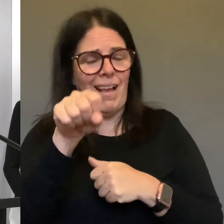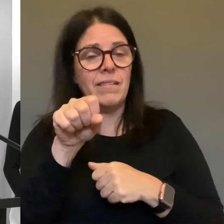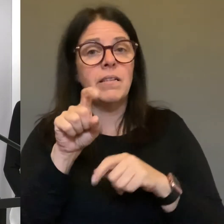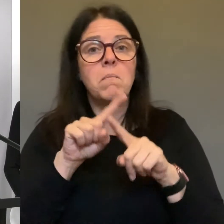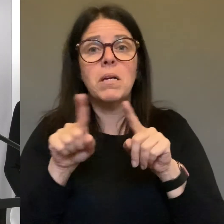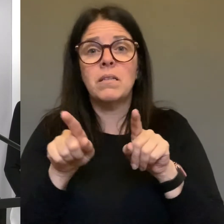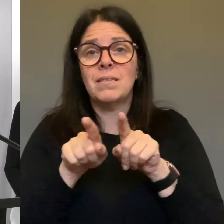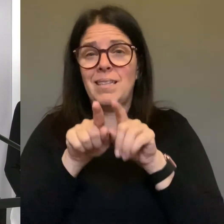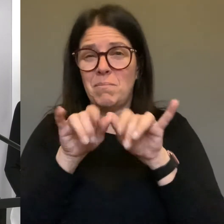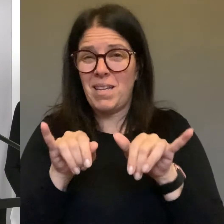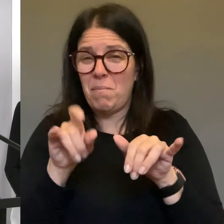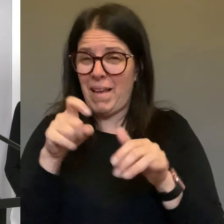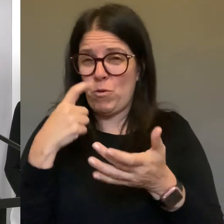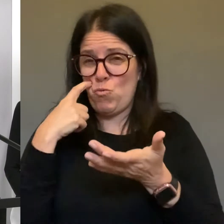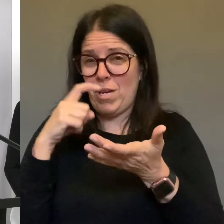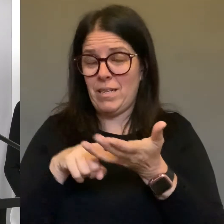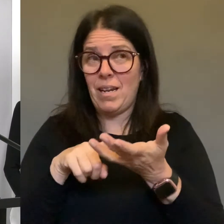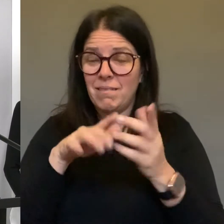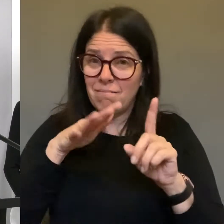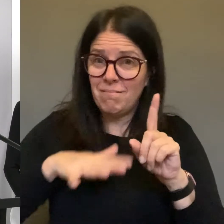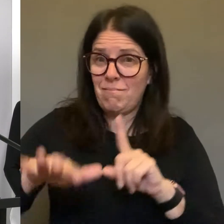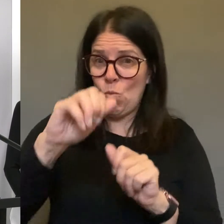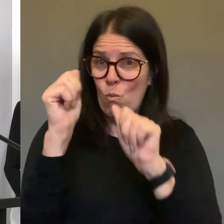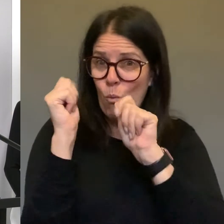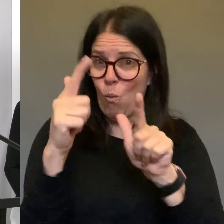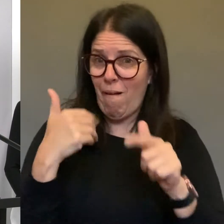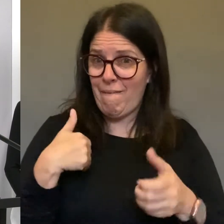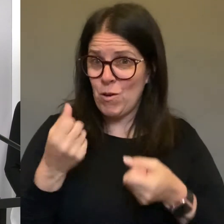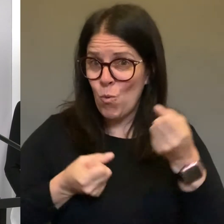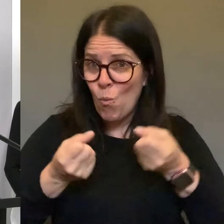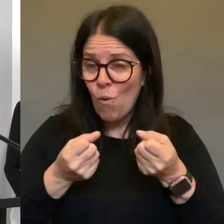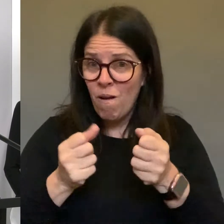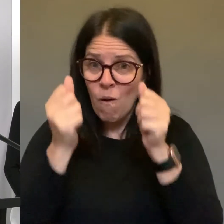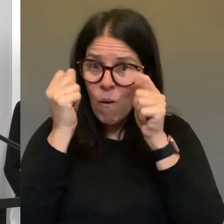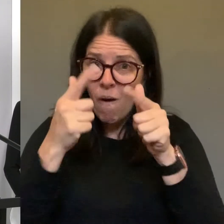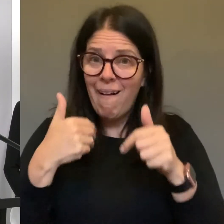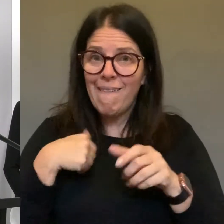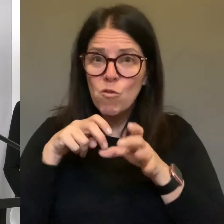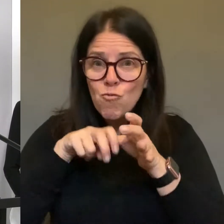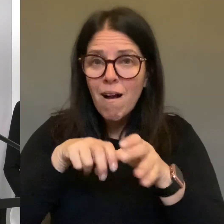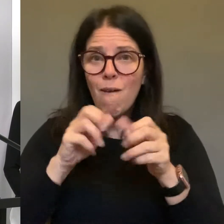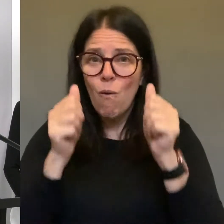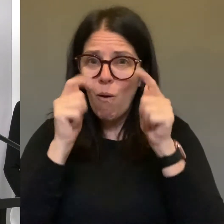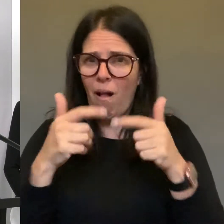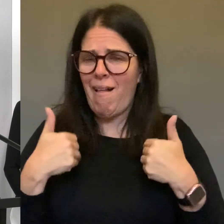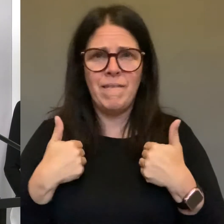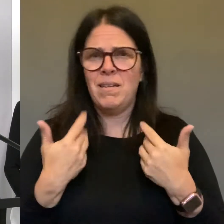people. But on the other hand, you have to also recognize that not everyone have access to a vehicle, a car, and they rely on